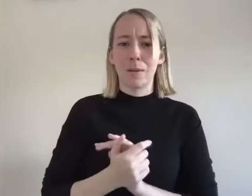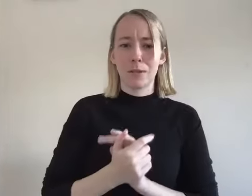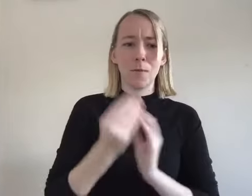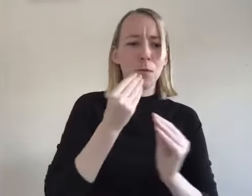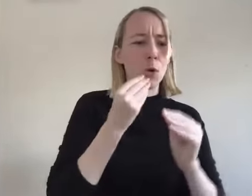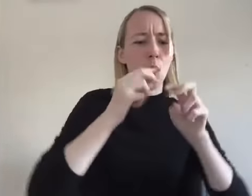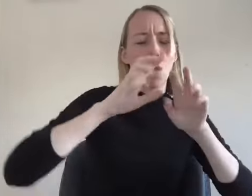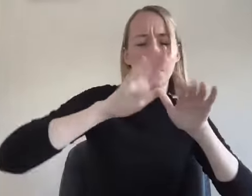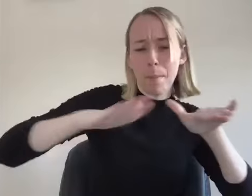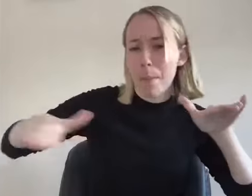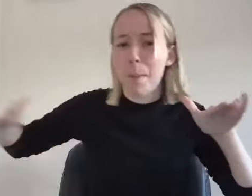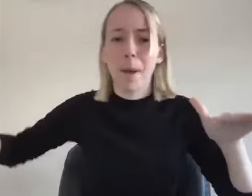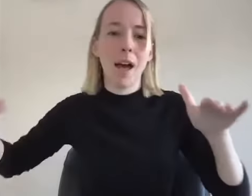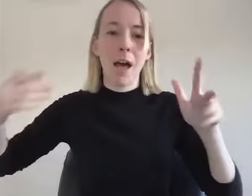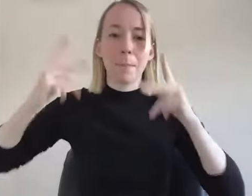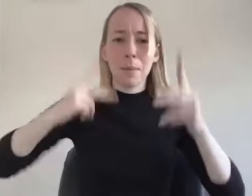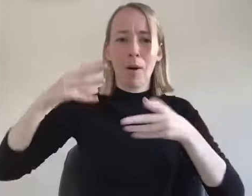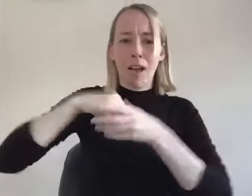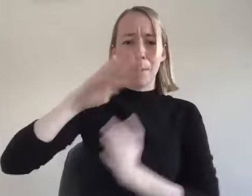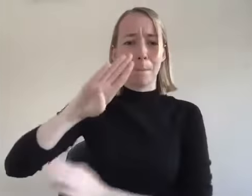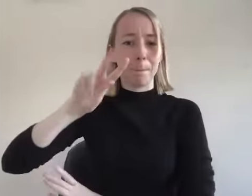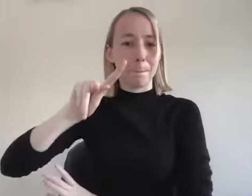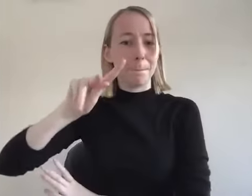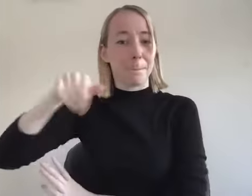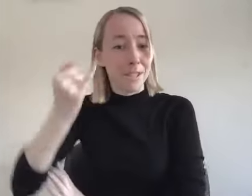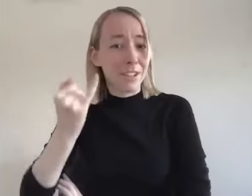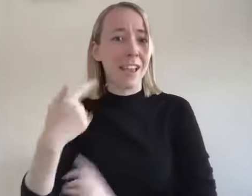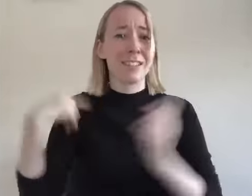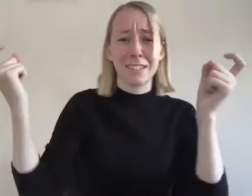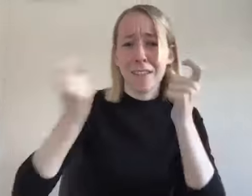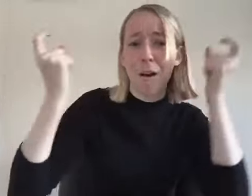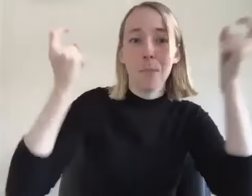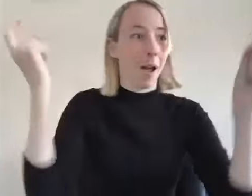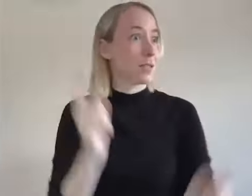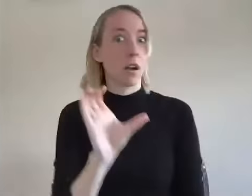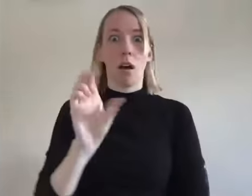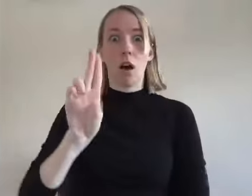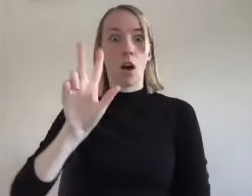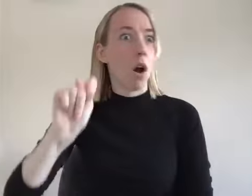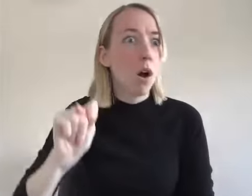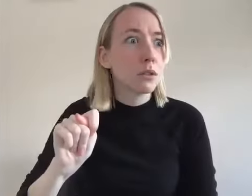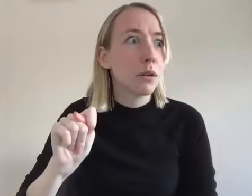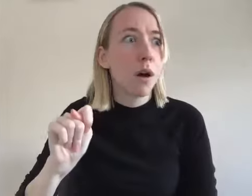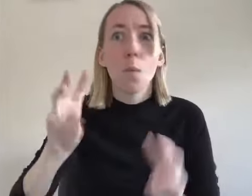potluck and there were people in like onesie pajamas and like celebrating and i was like oh my god the cult is real